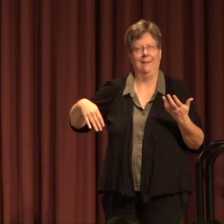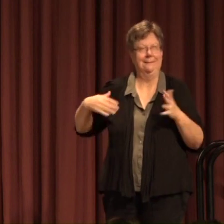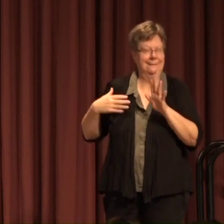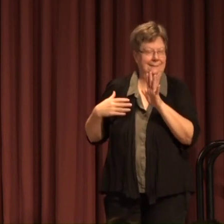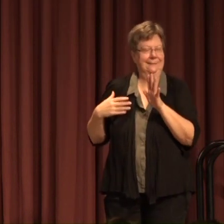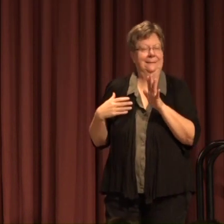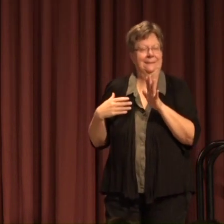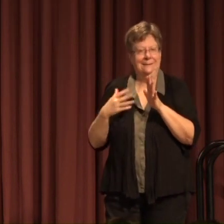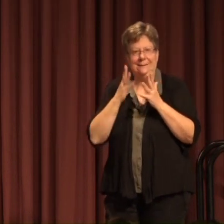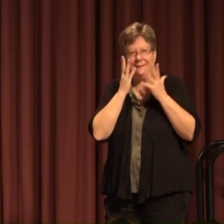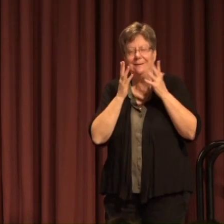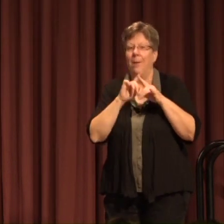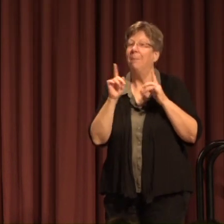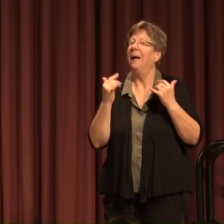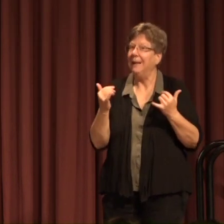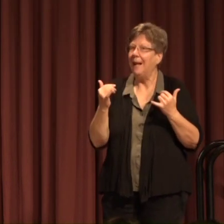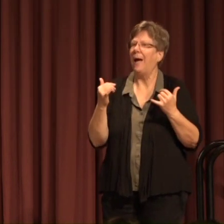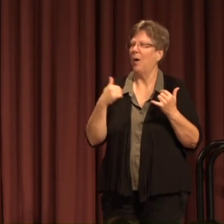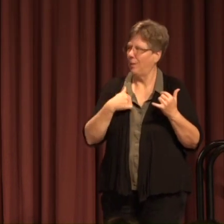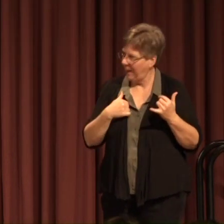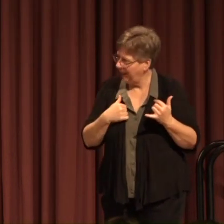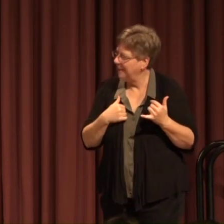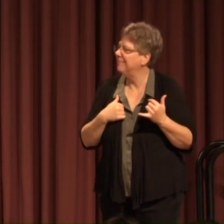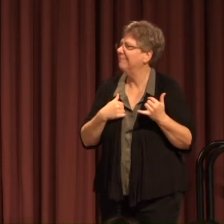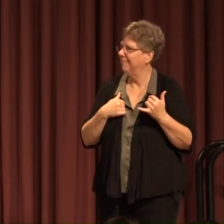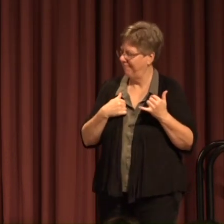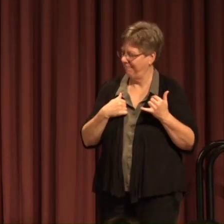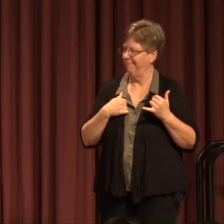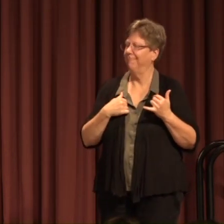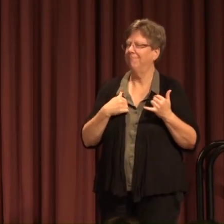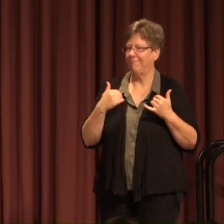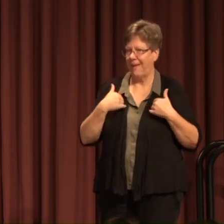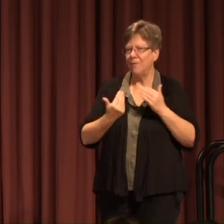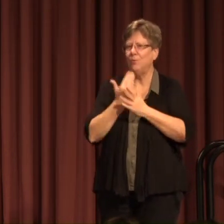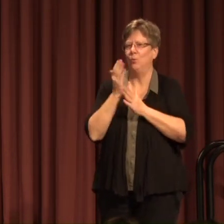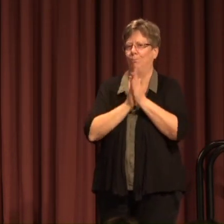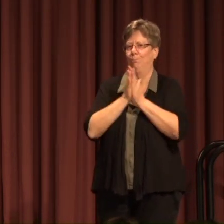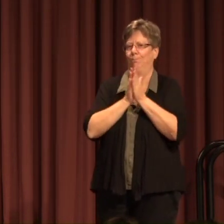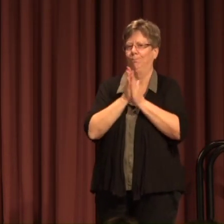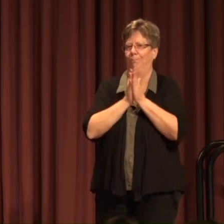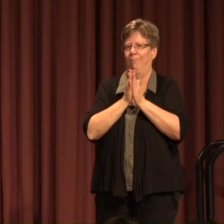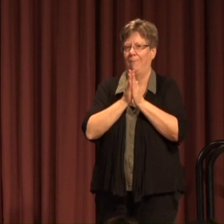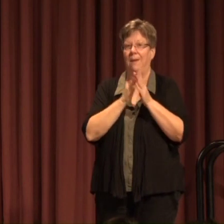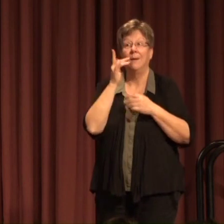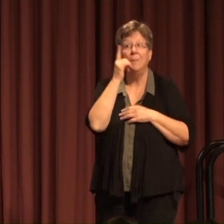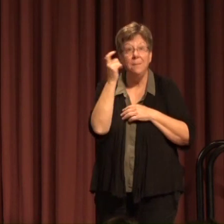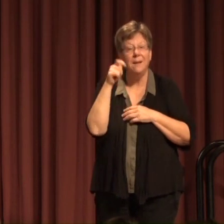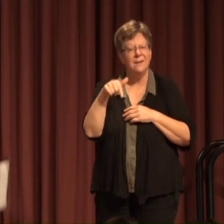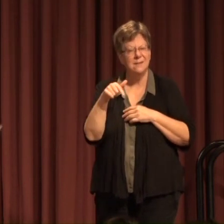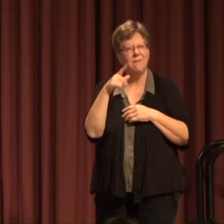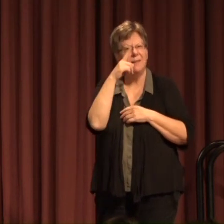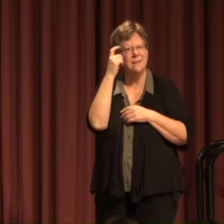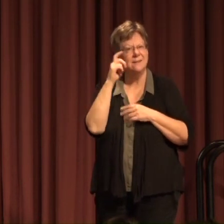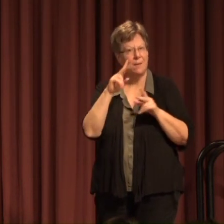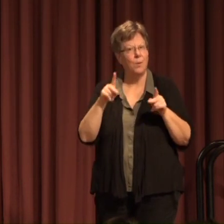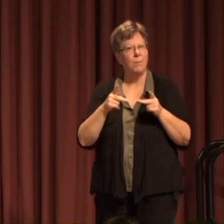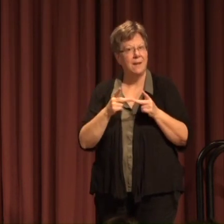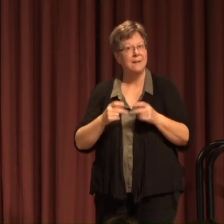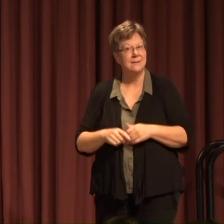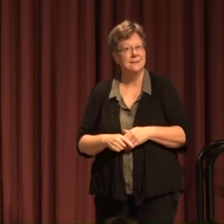out But now I have new motivation Because of this summer place That means we are Montana